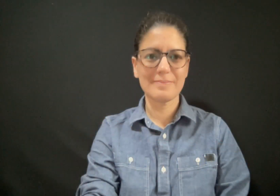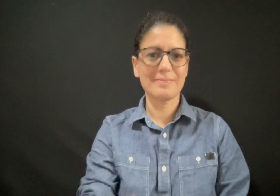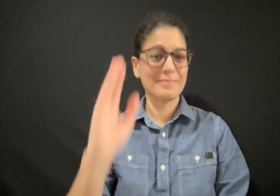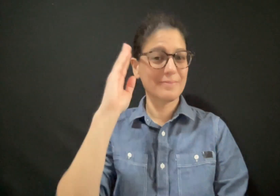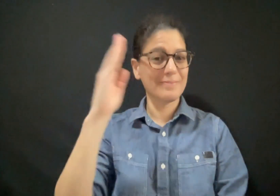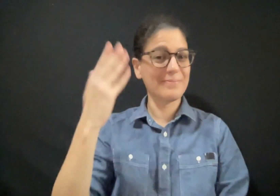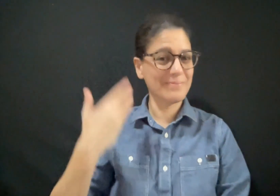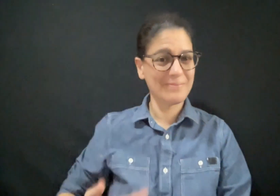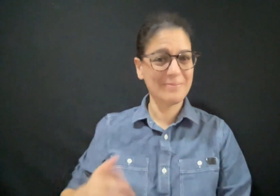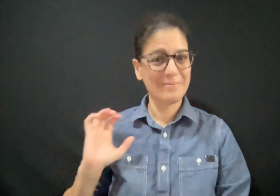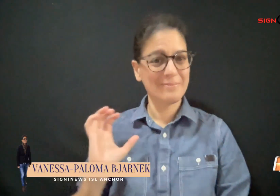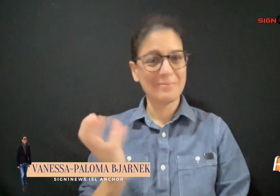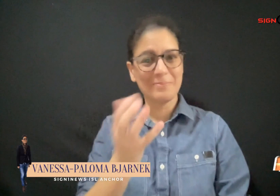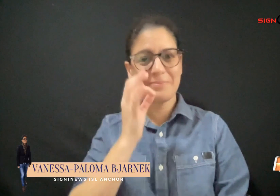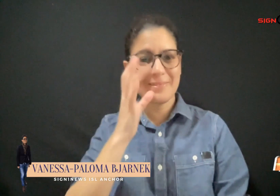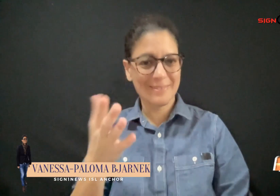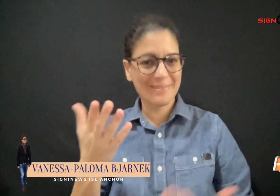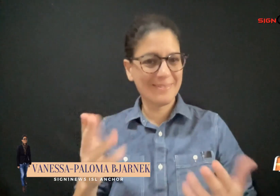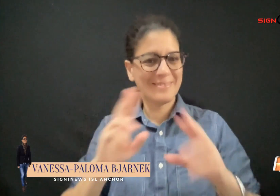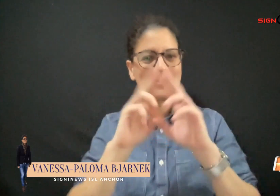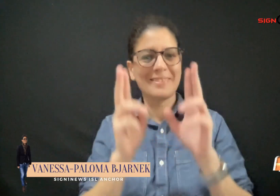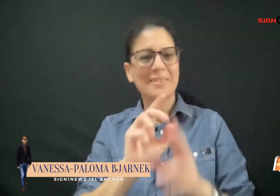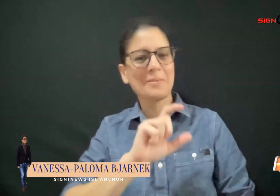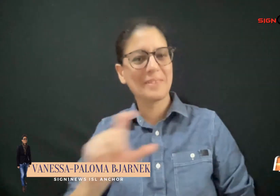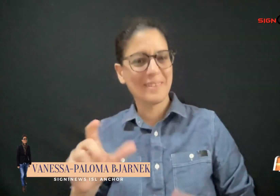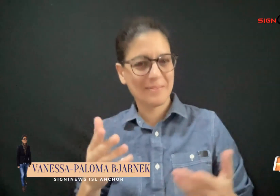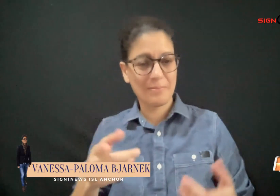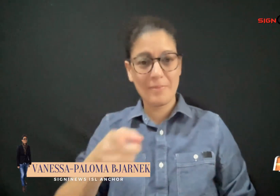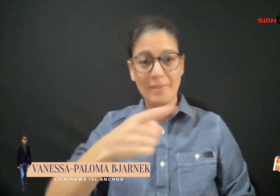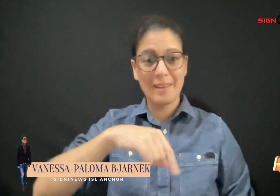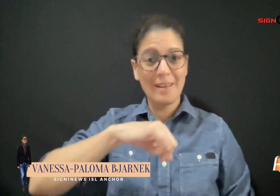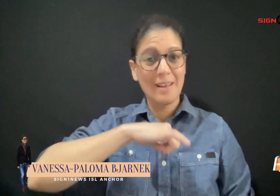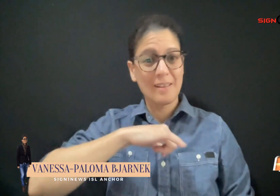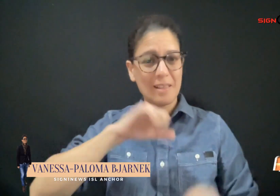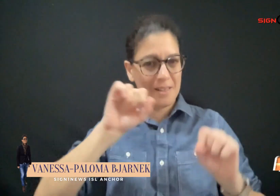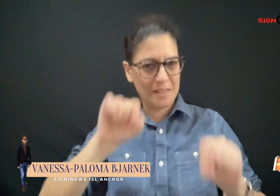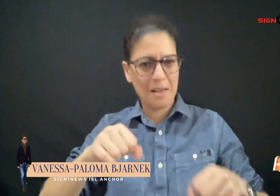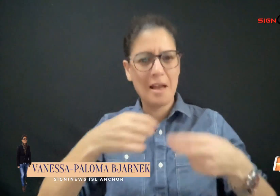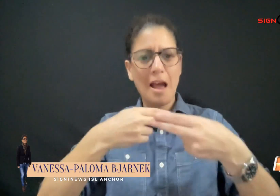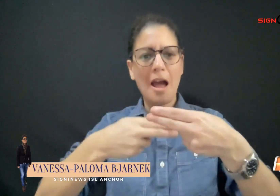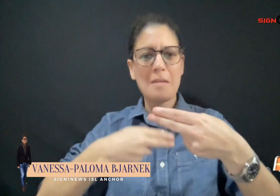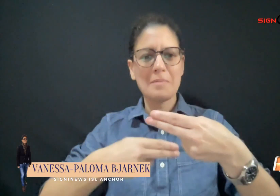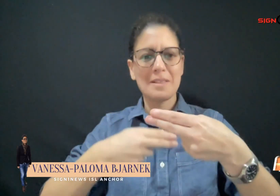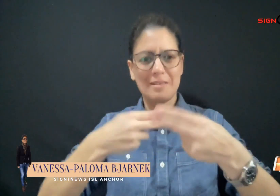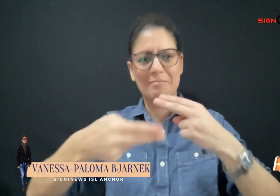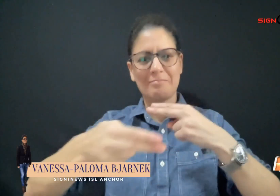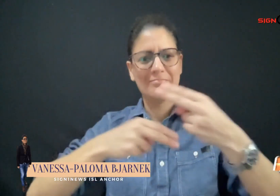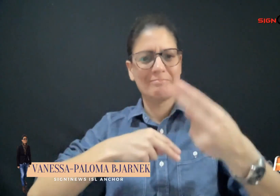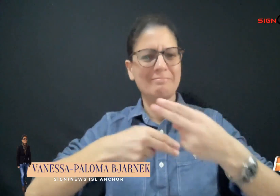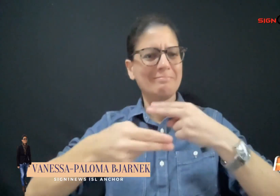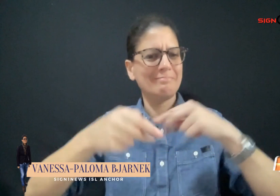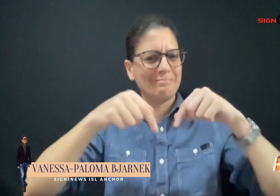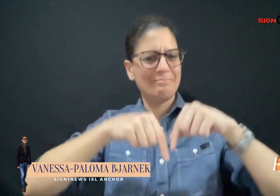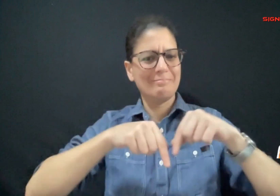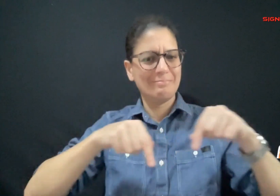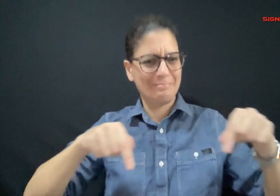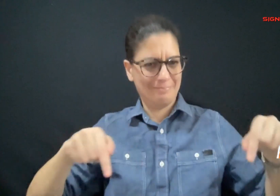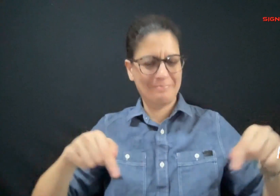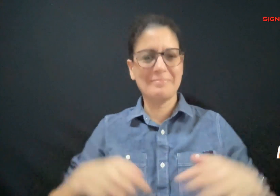hello everyone I'm sign one news anchor Vanessa Paloma Bajarnik here are the top trending international news stories in ISL if you post an interesting